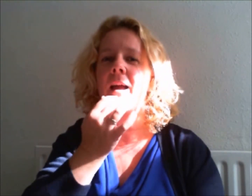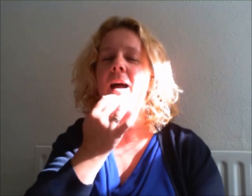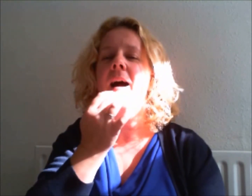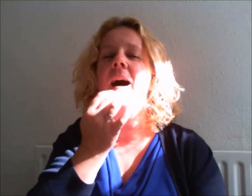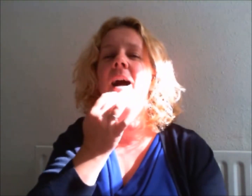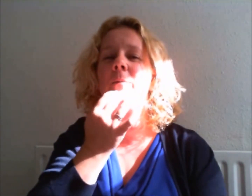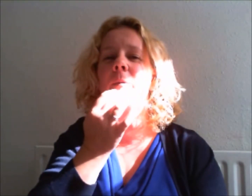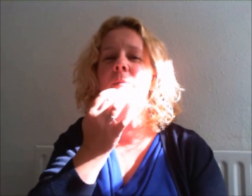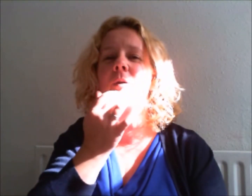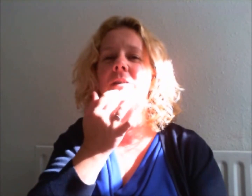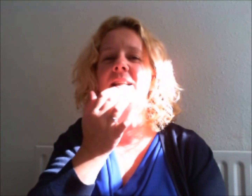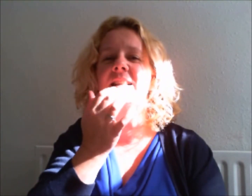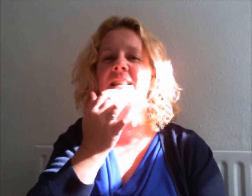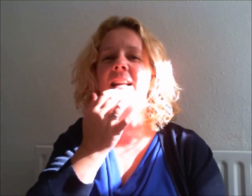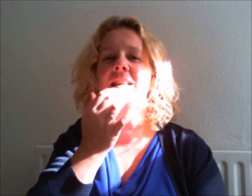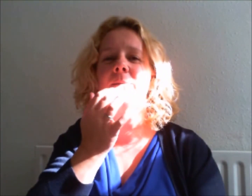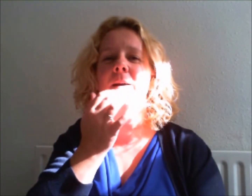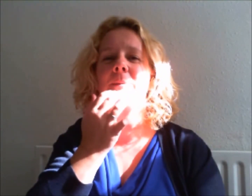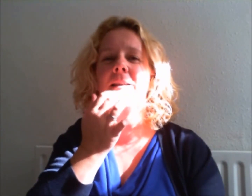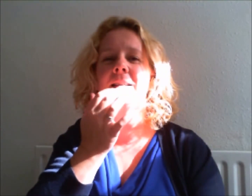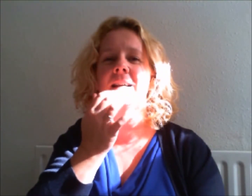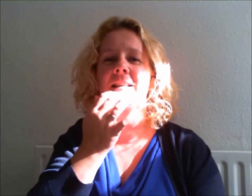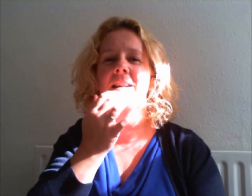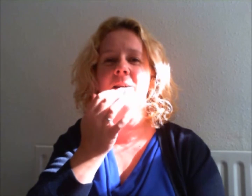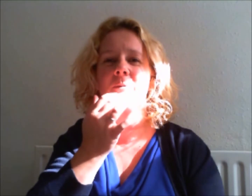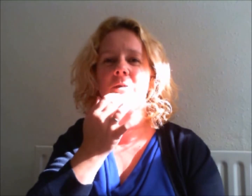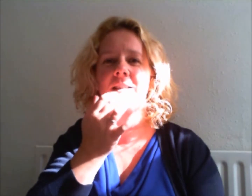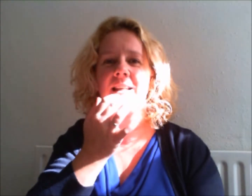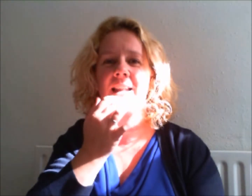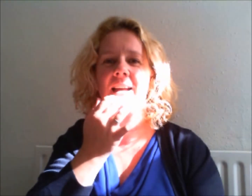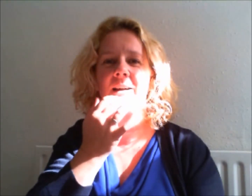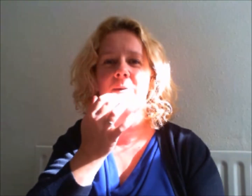I want more success in my business and I want it now.